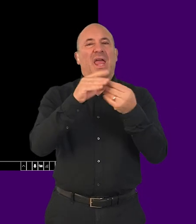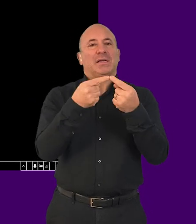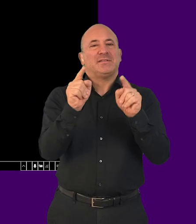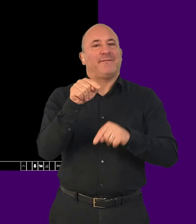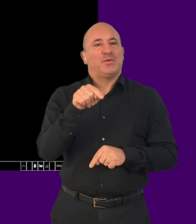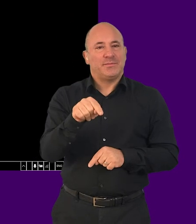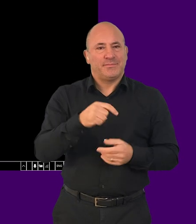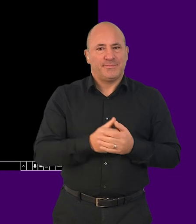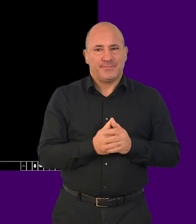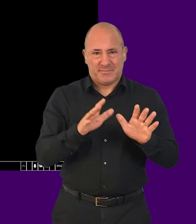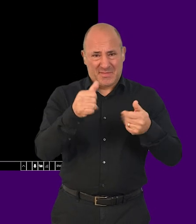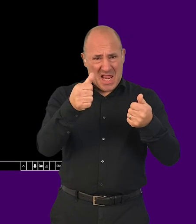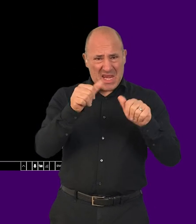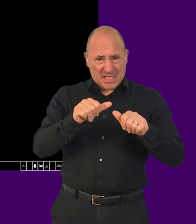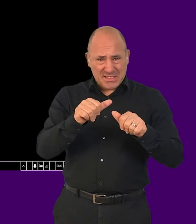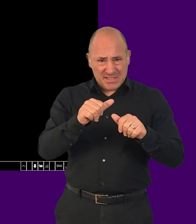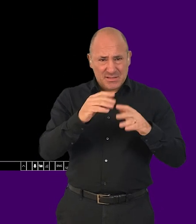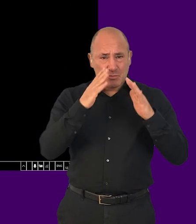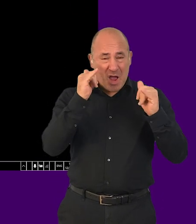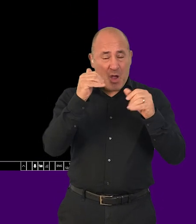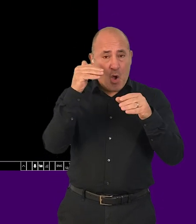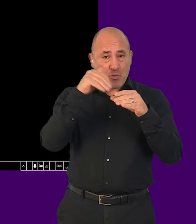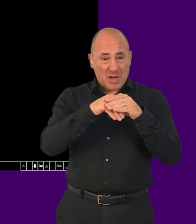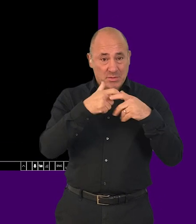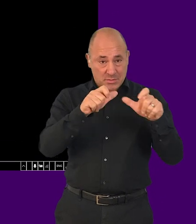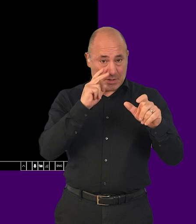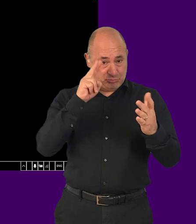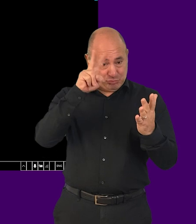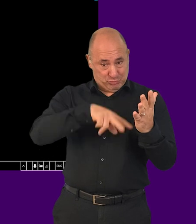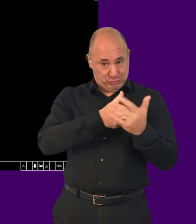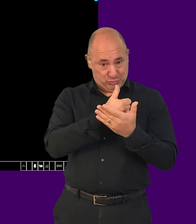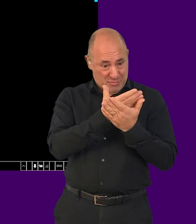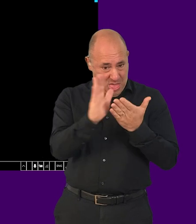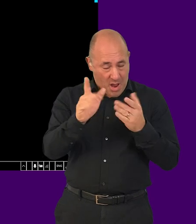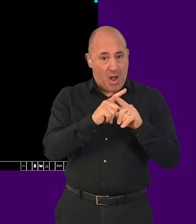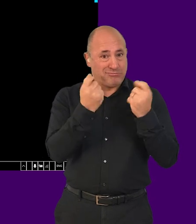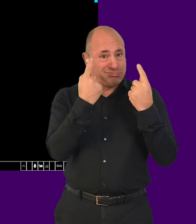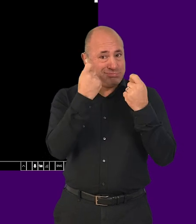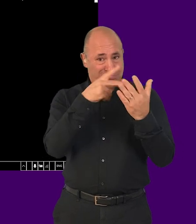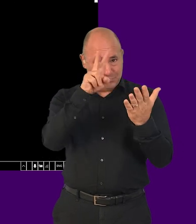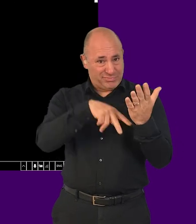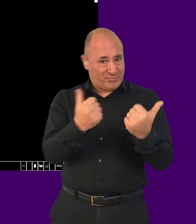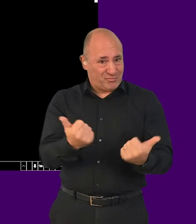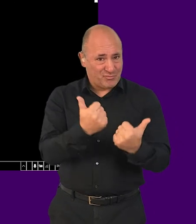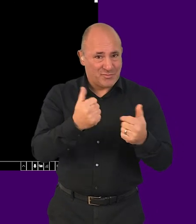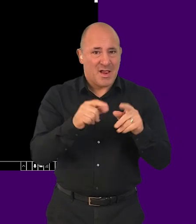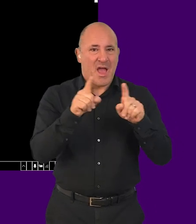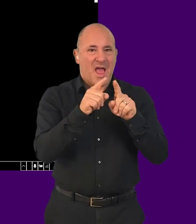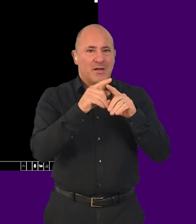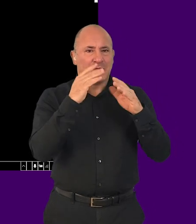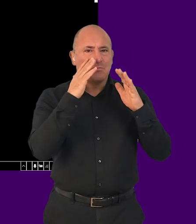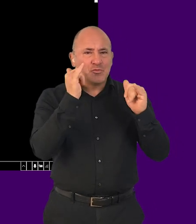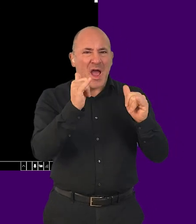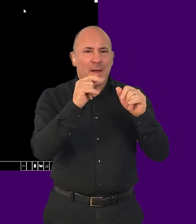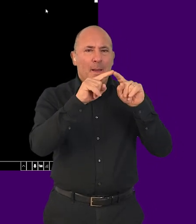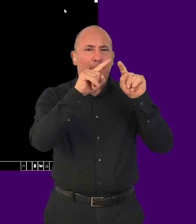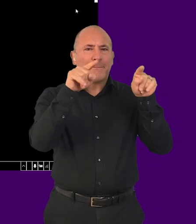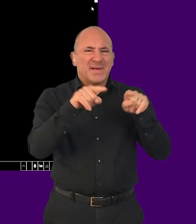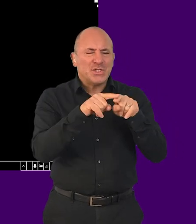Next, check that the content is still fully visible and understandable. For example, check that no informative images have suddenly